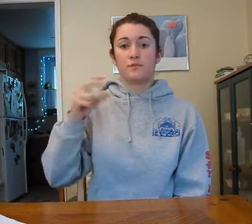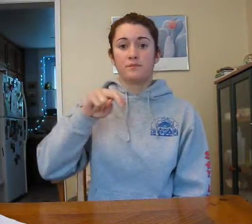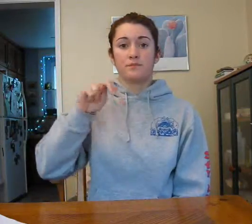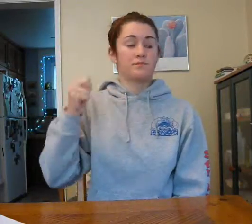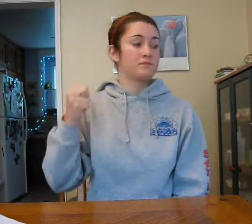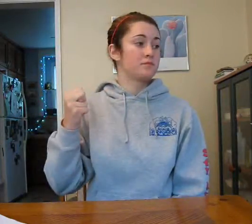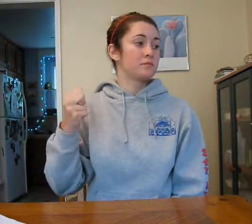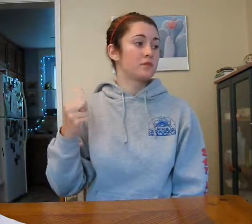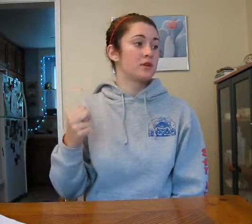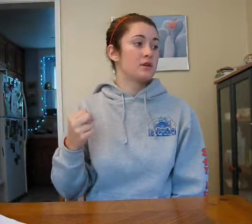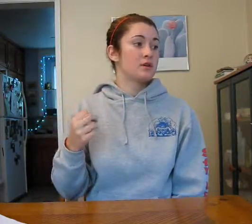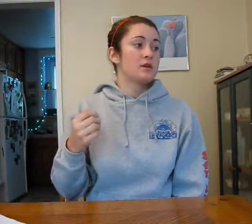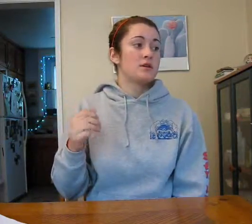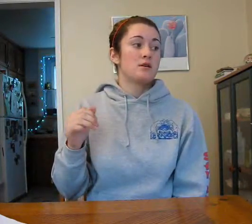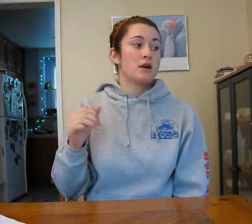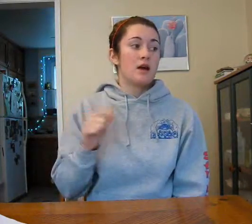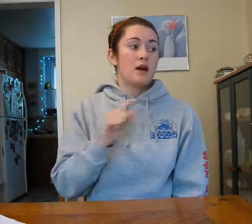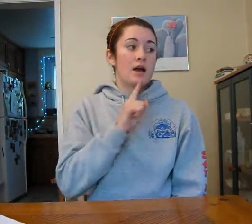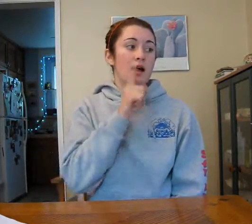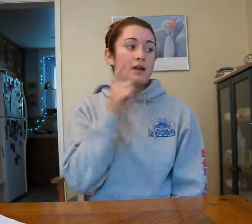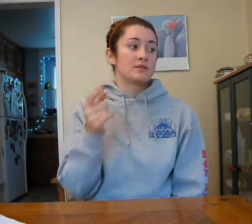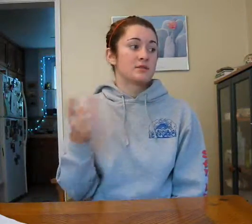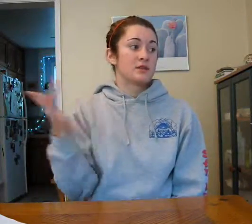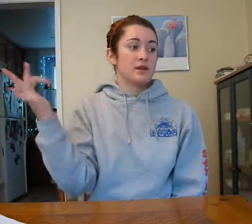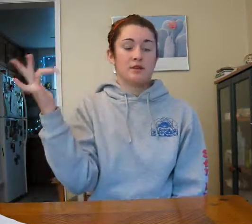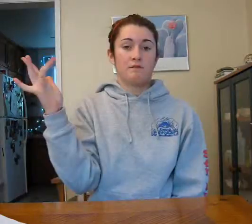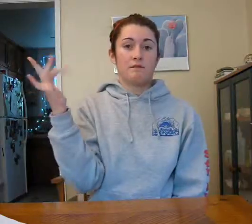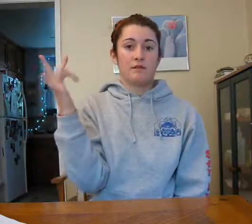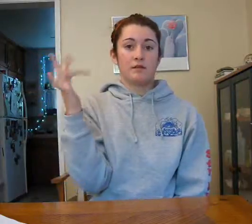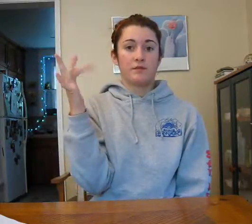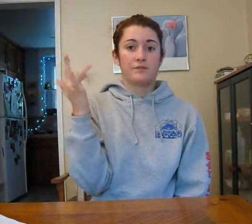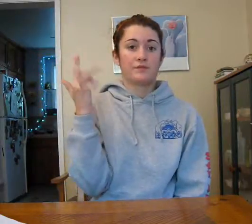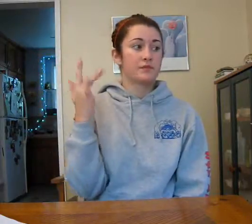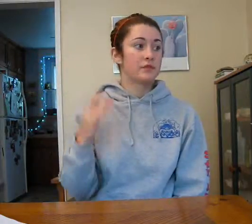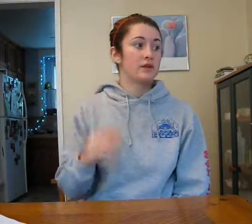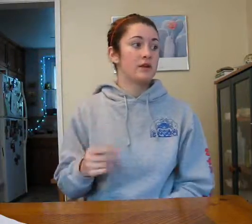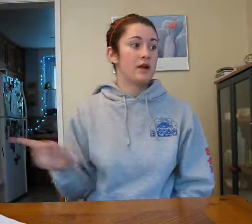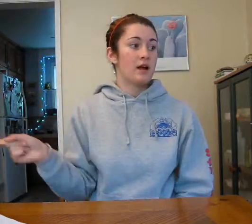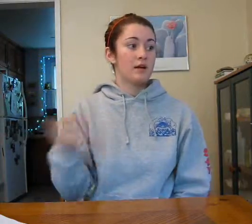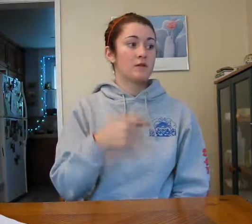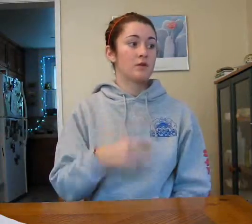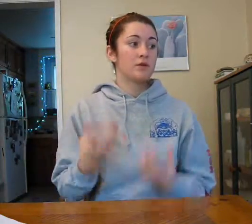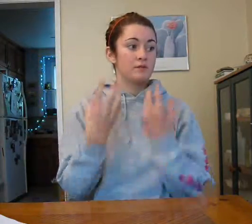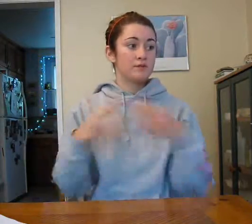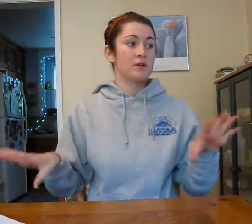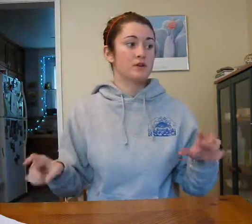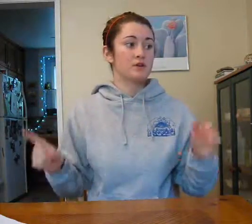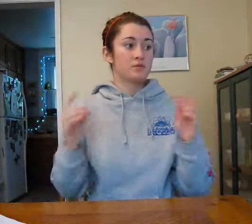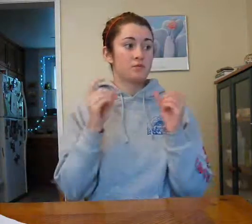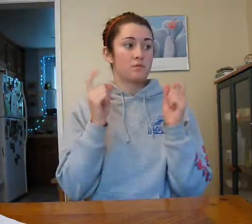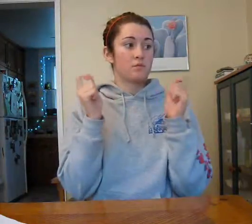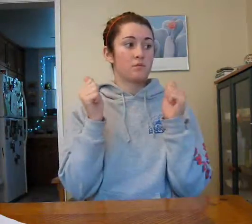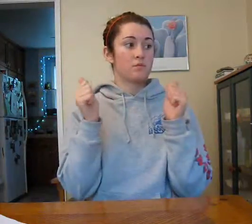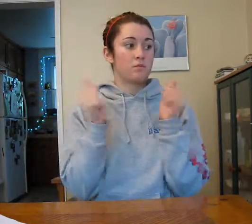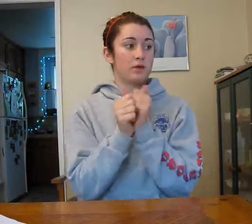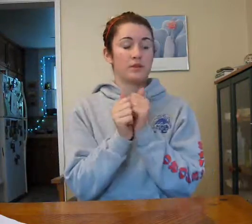John ask if everyone finished with